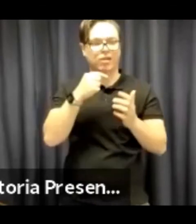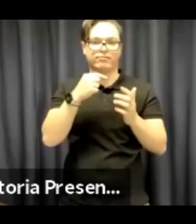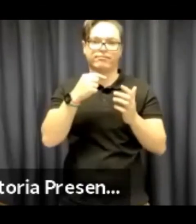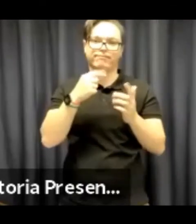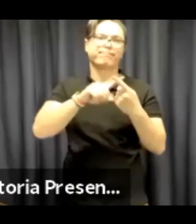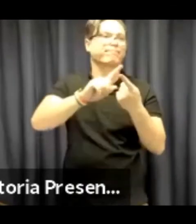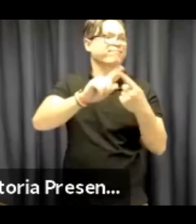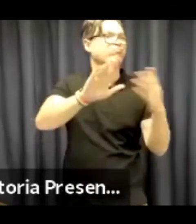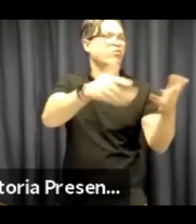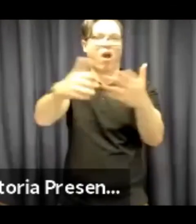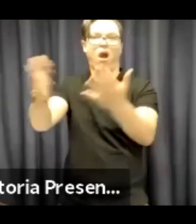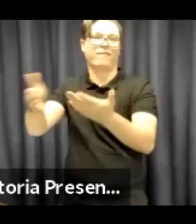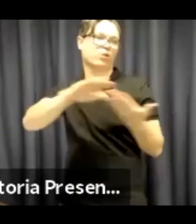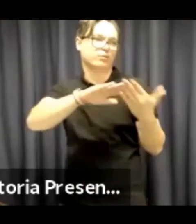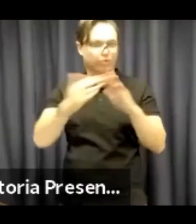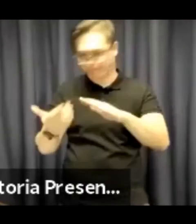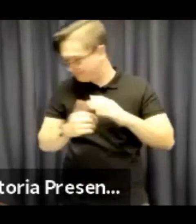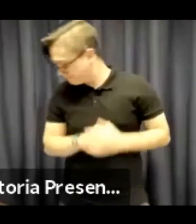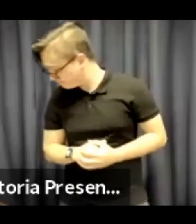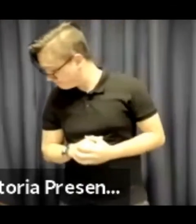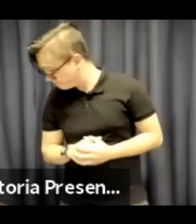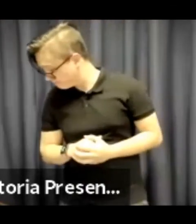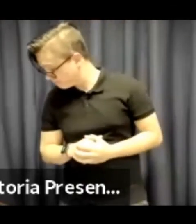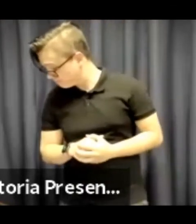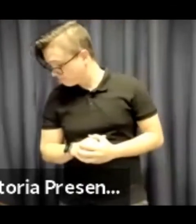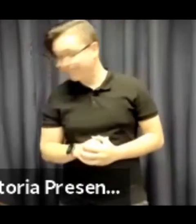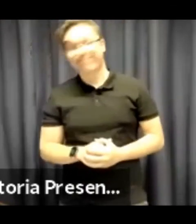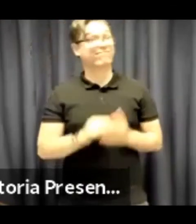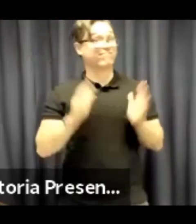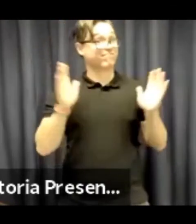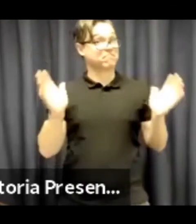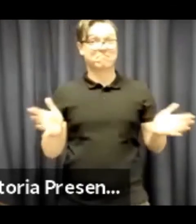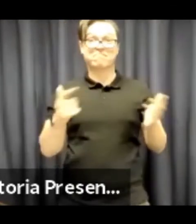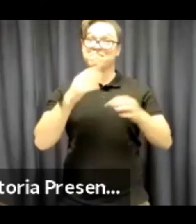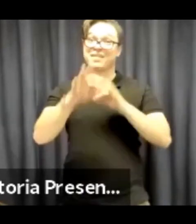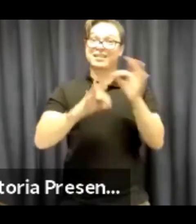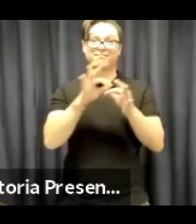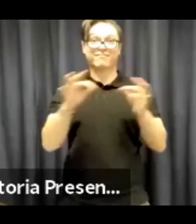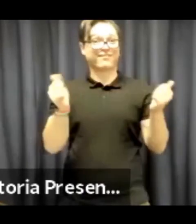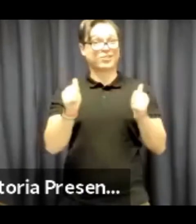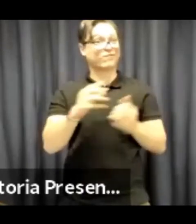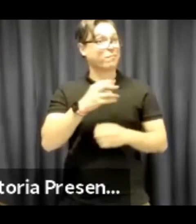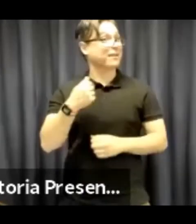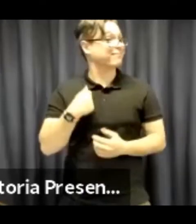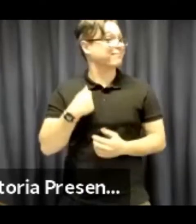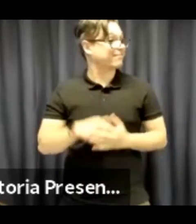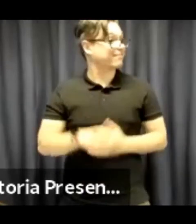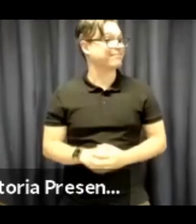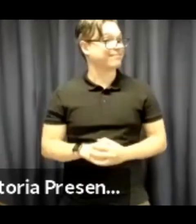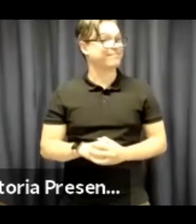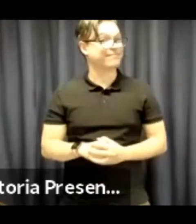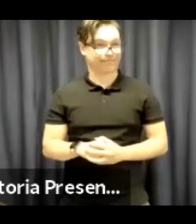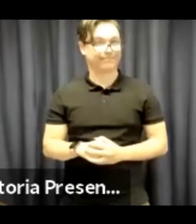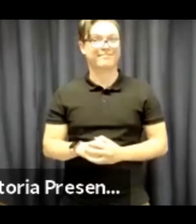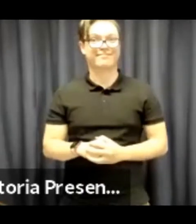seeking other funding opportunities and grants so we can continue to provide services services for the community. I think I'll wrap that up.